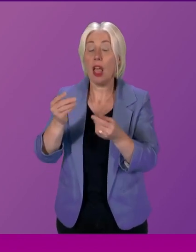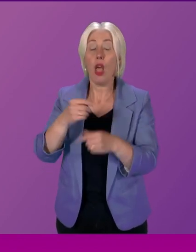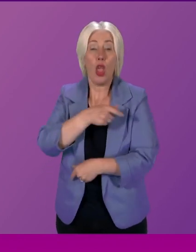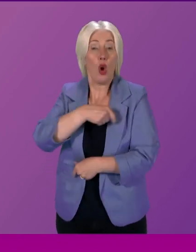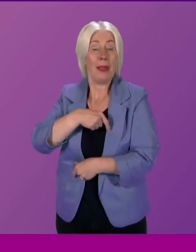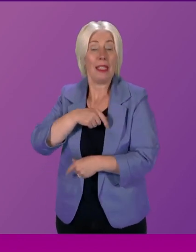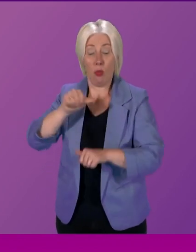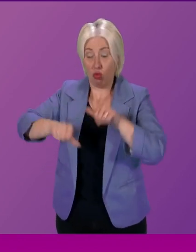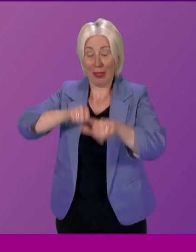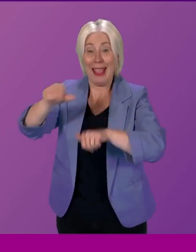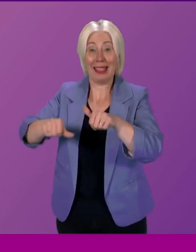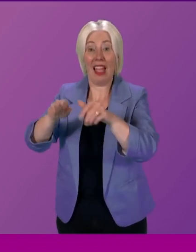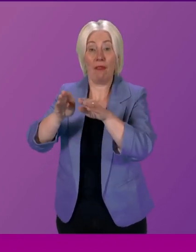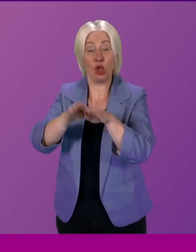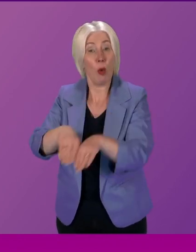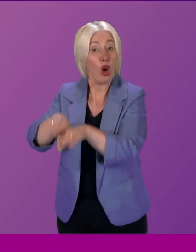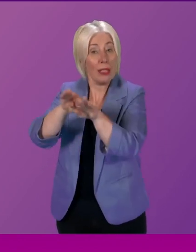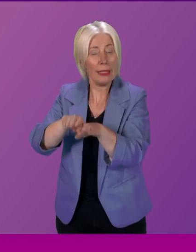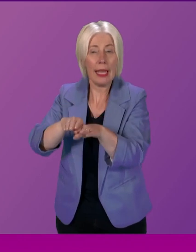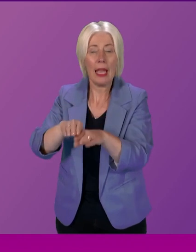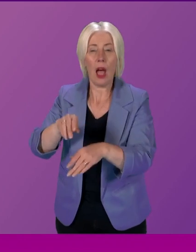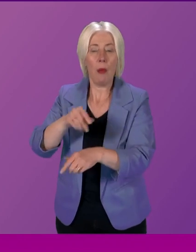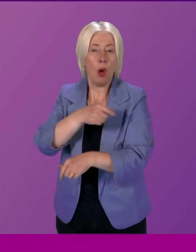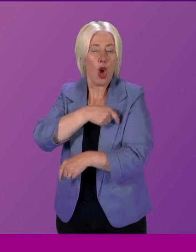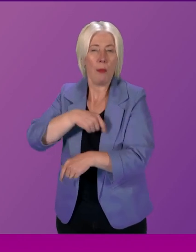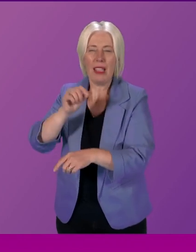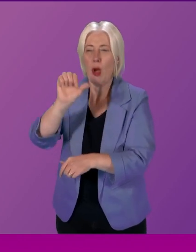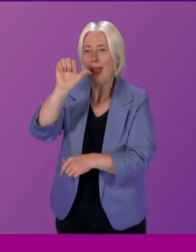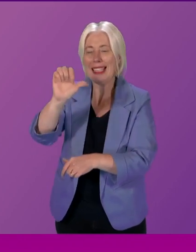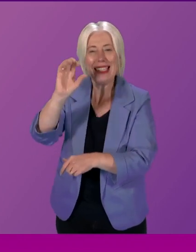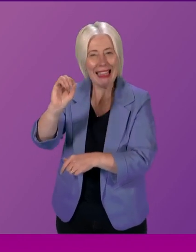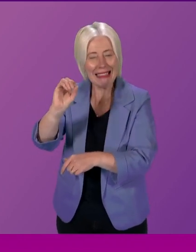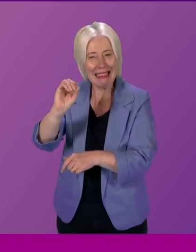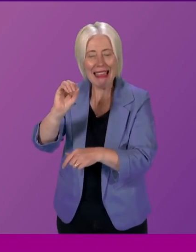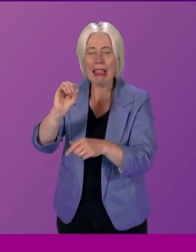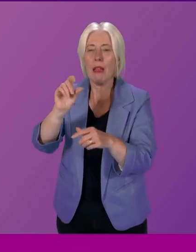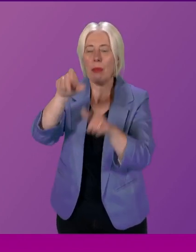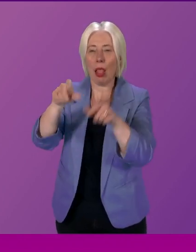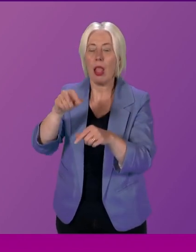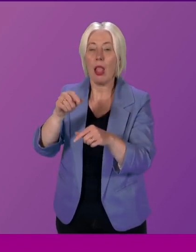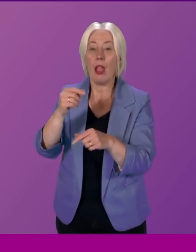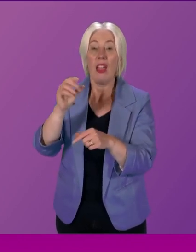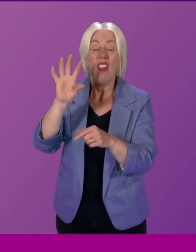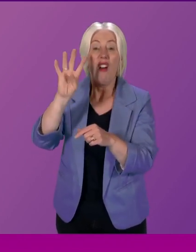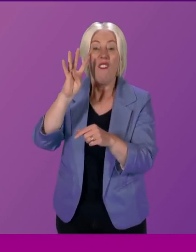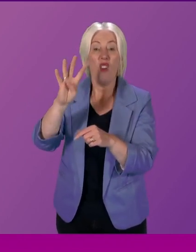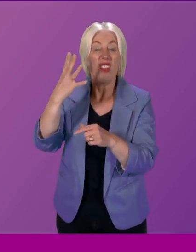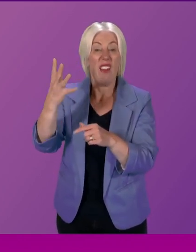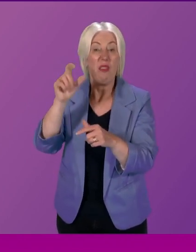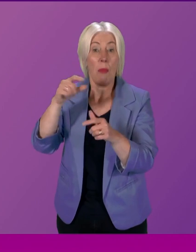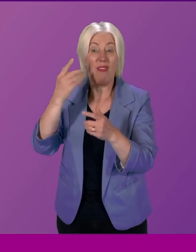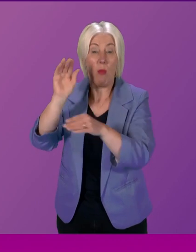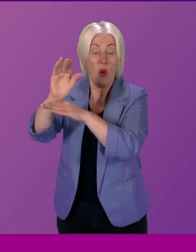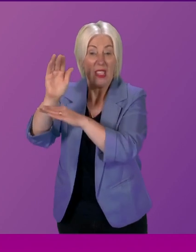processes. They brought together a committee of about 60, 45 laypeople, 15 politicians. They all looked at each other with great